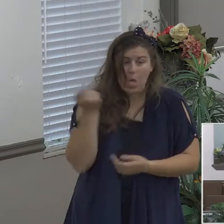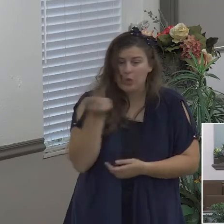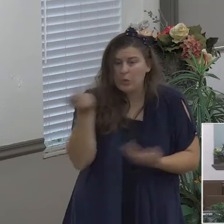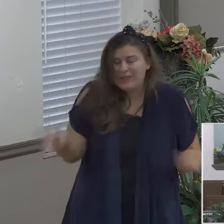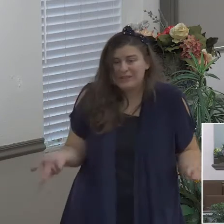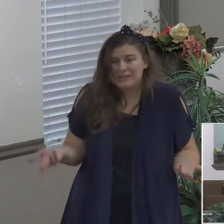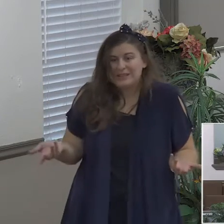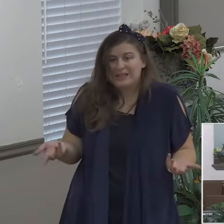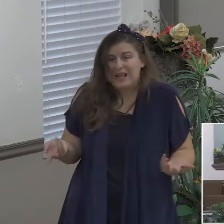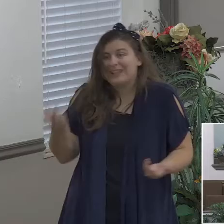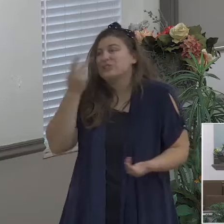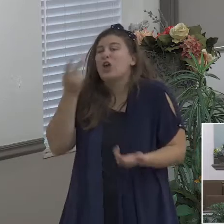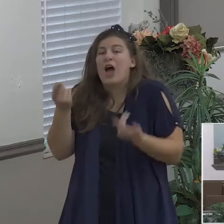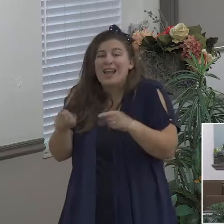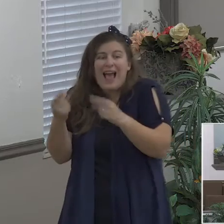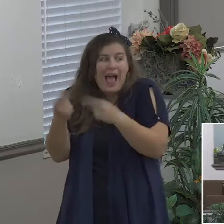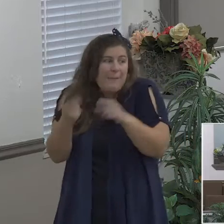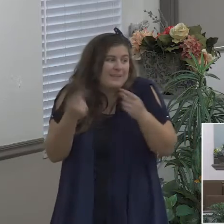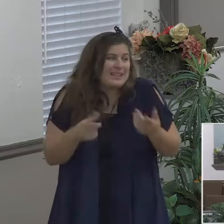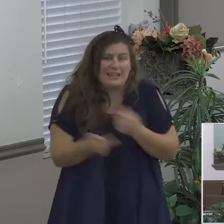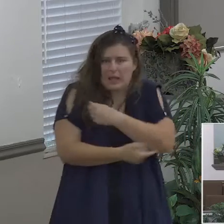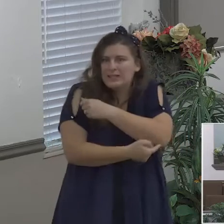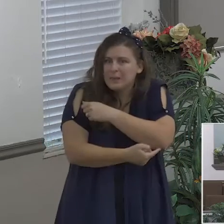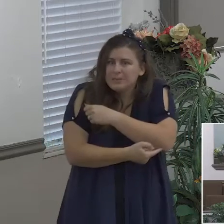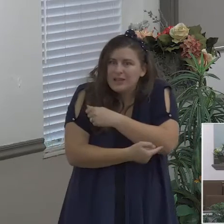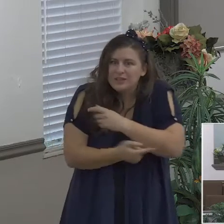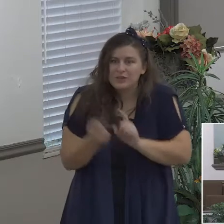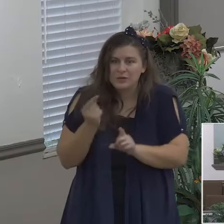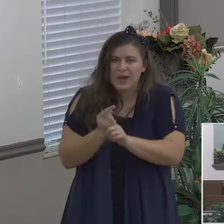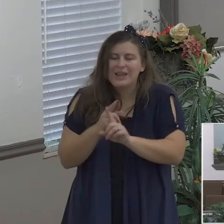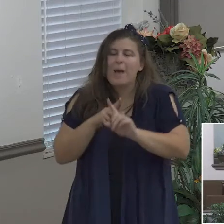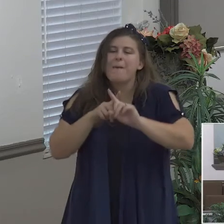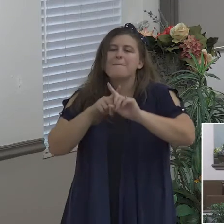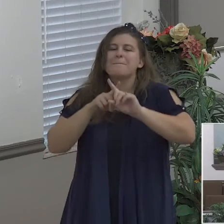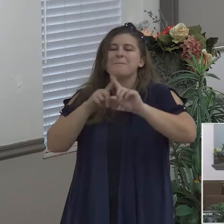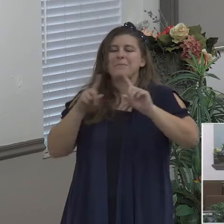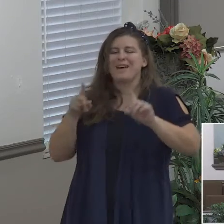choices choices choices